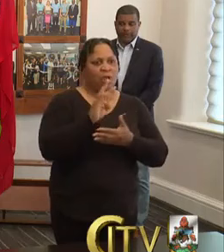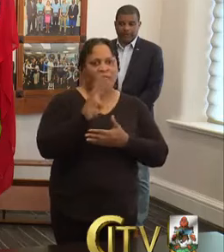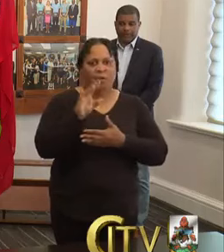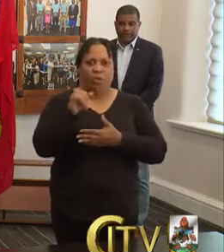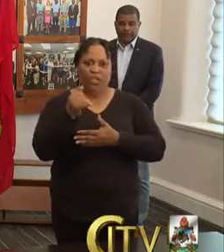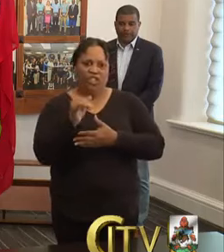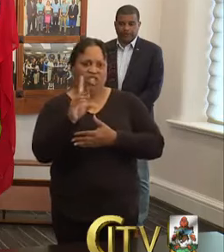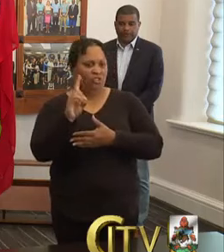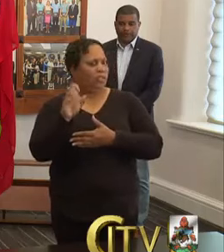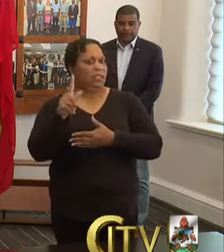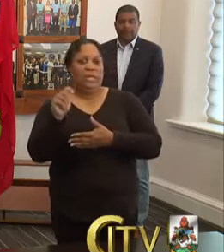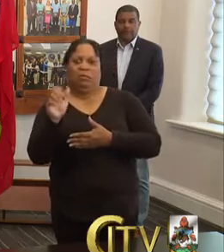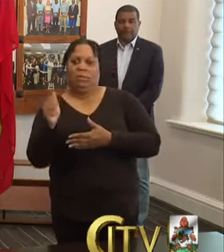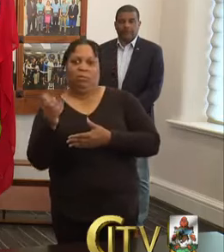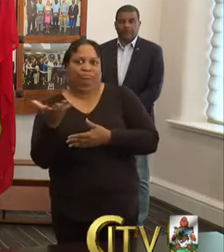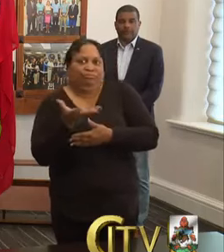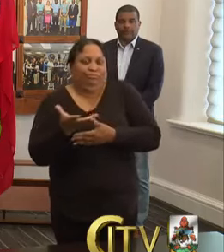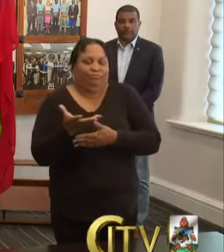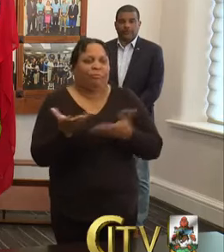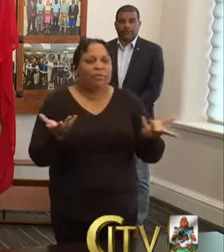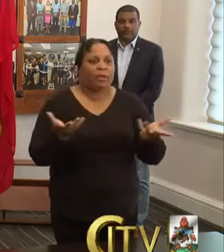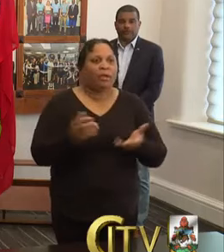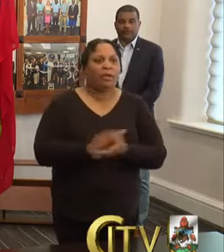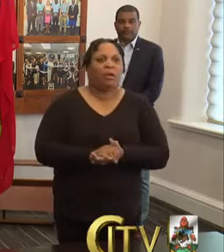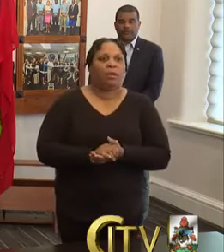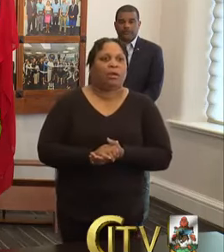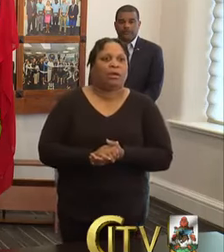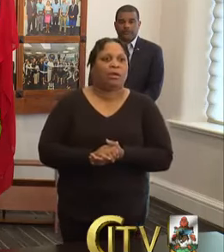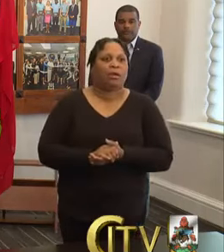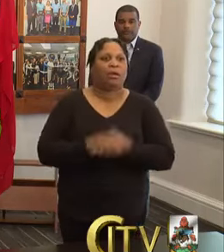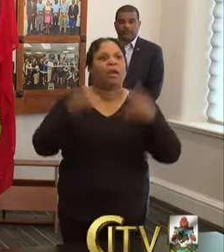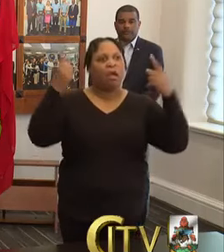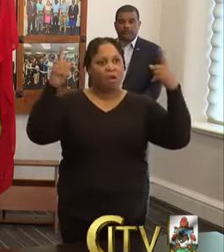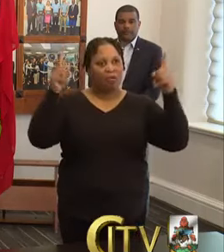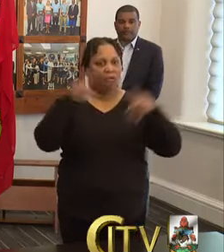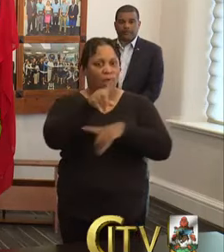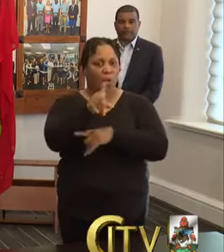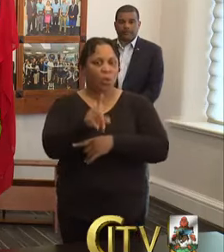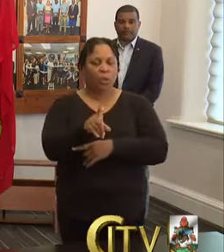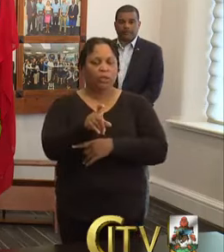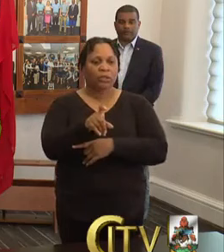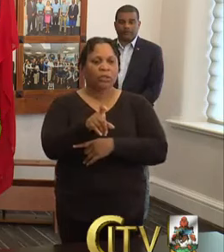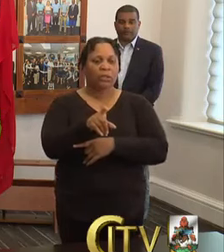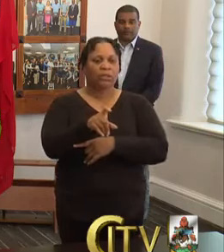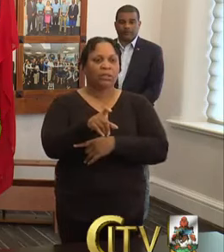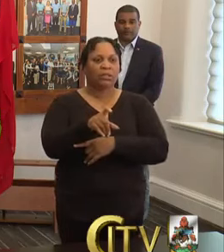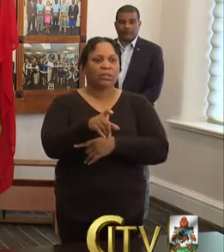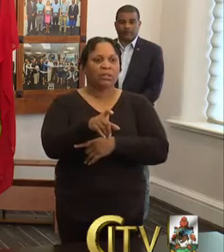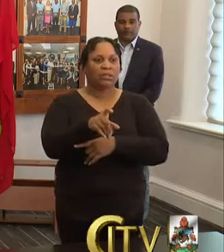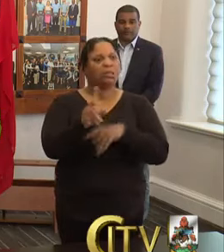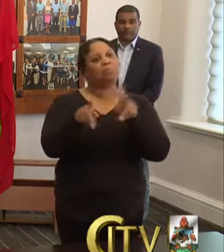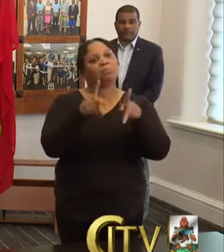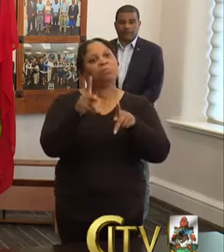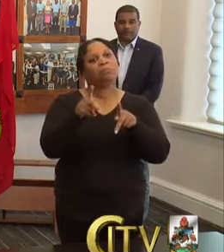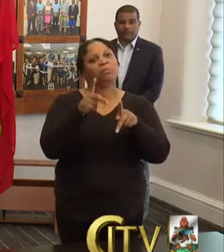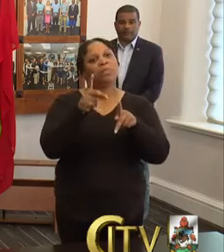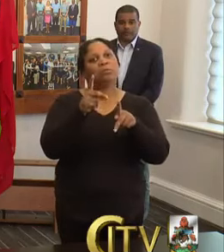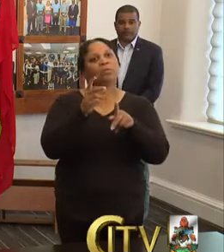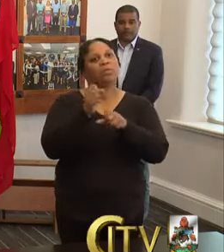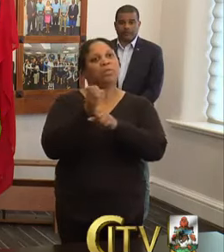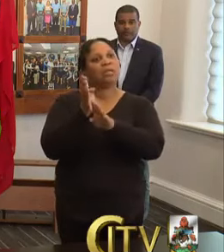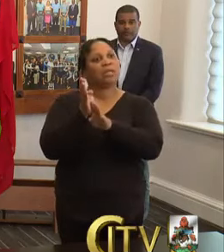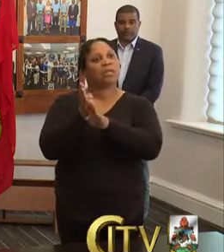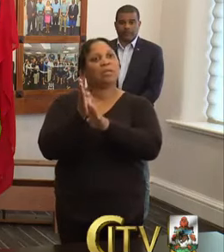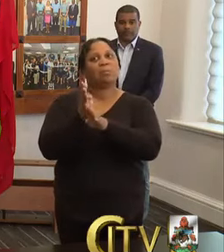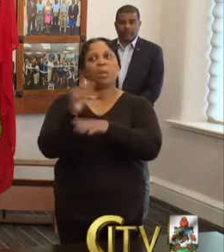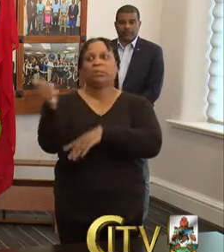or other airlines. Absolutely. And then, um, one, uh, final question, um, with, uh, people trying to get to buses on the, on